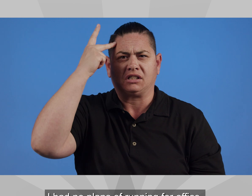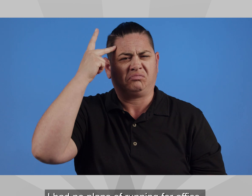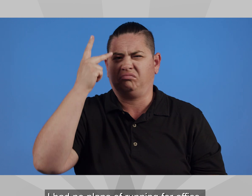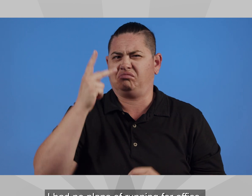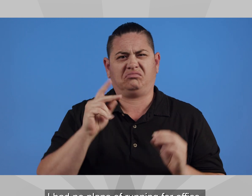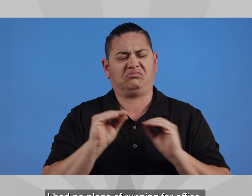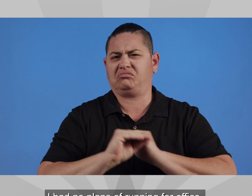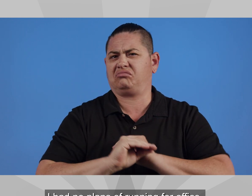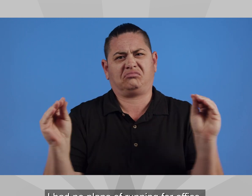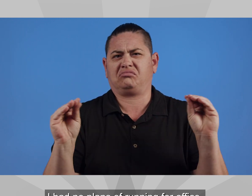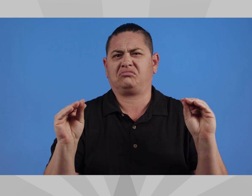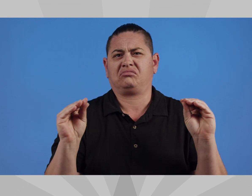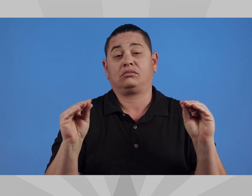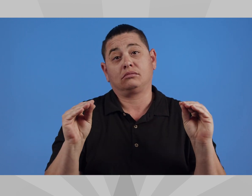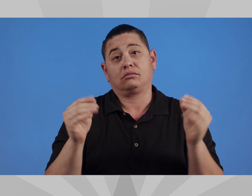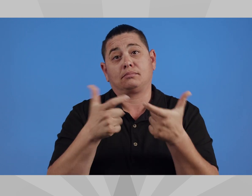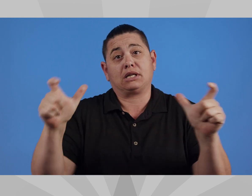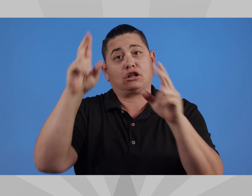no plans of running for office.